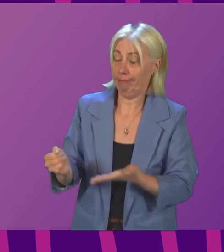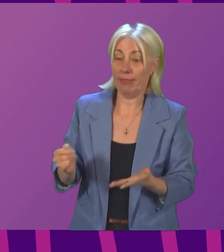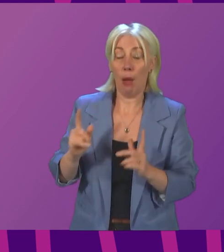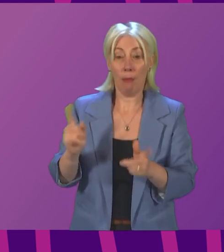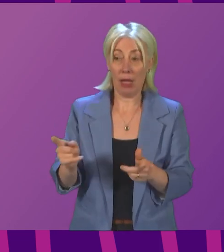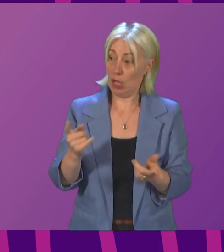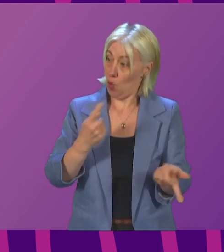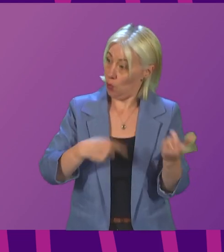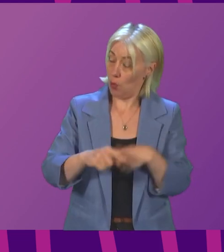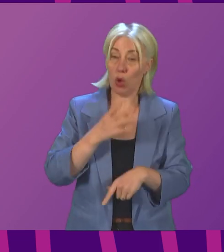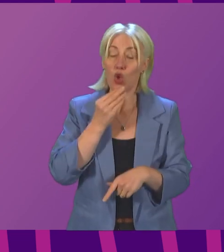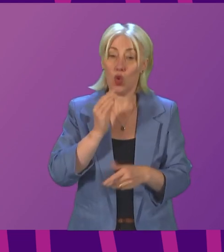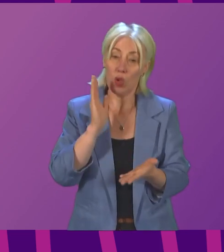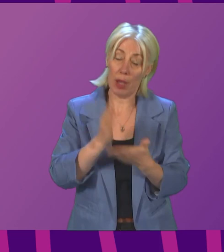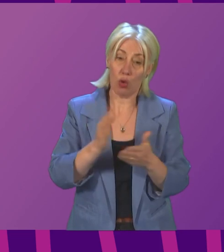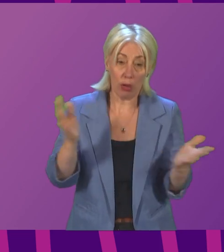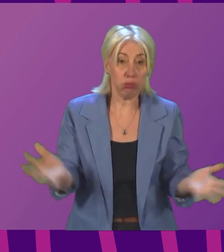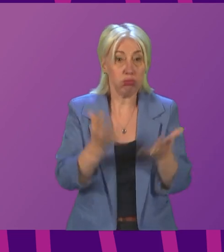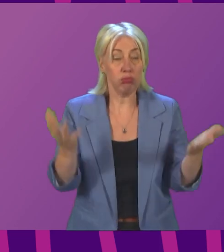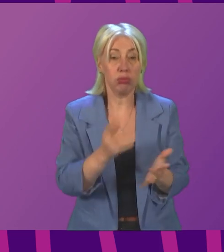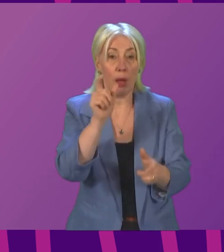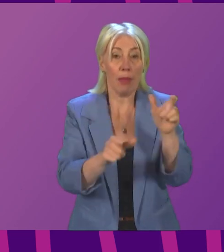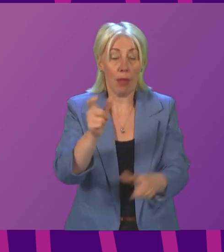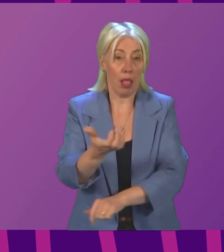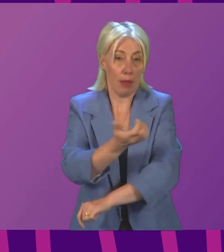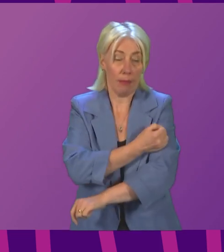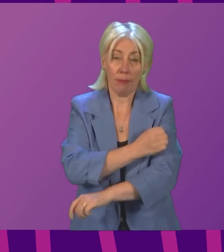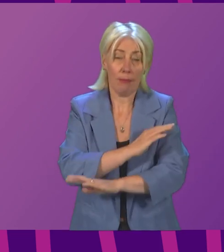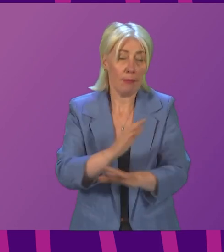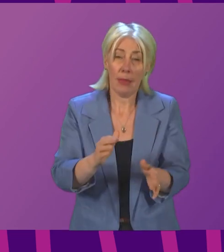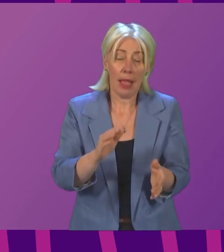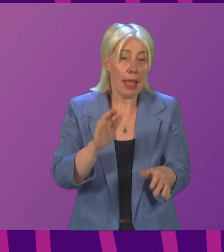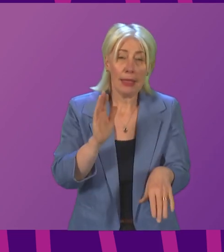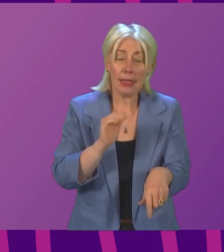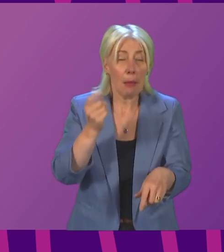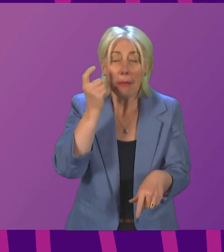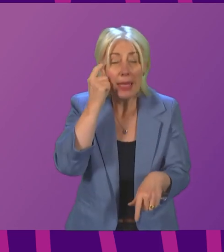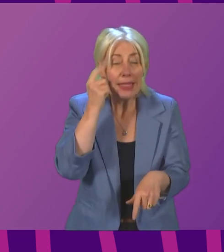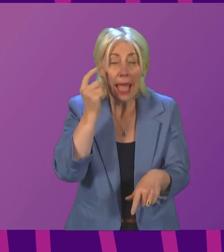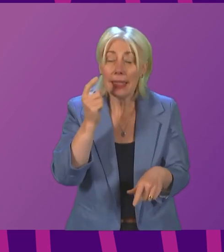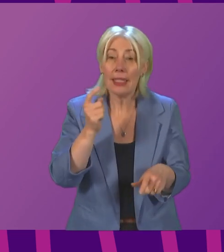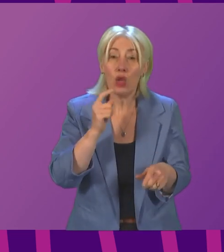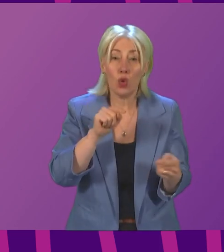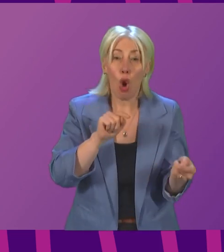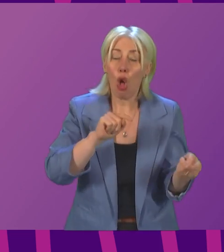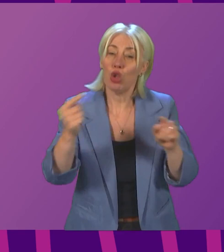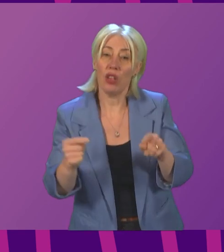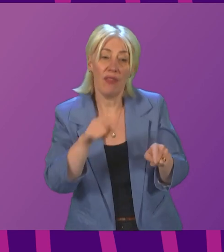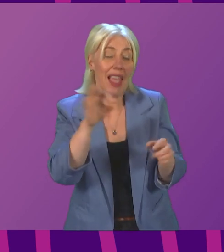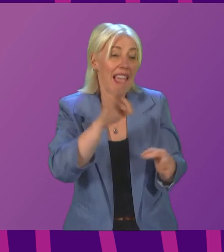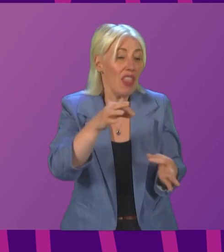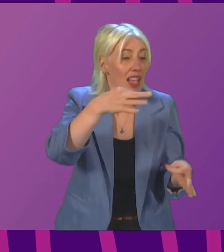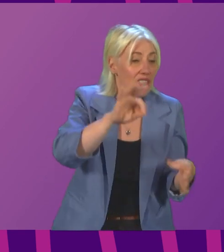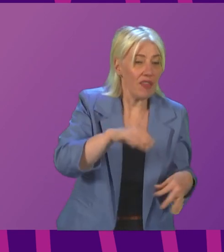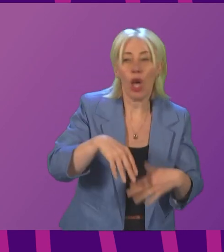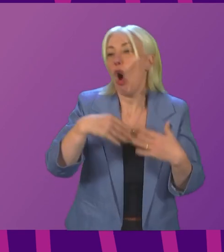at least in part to drive up vaccination rates, it makes no sense to have an alternative to vaccine initially as part of that scheme, because then we wouldn't